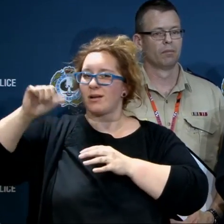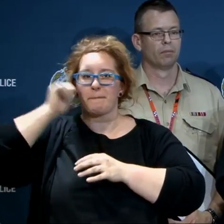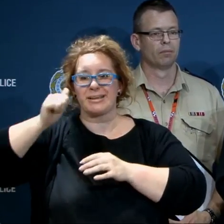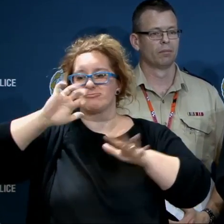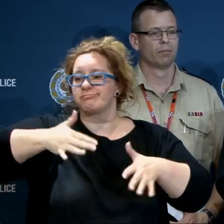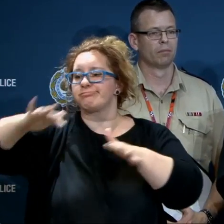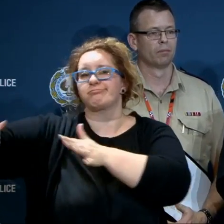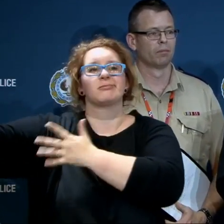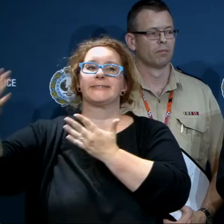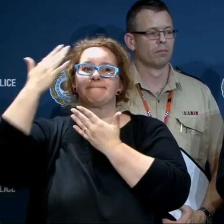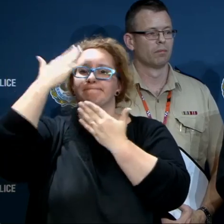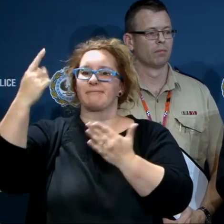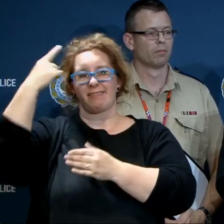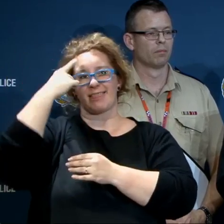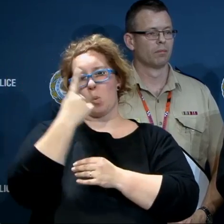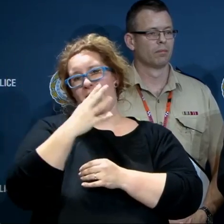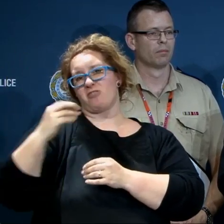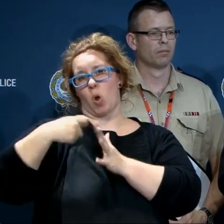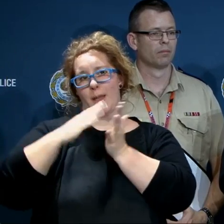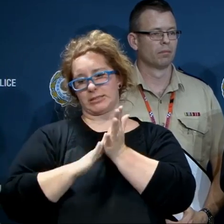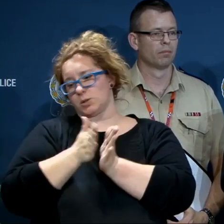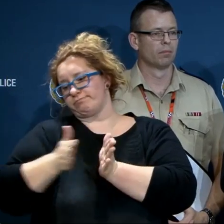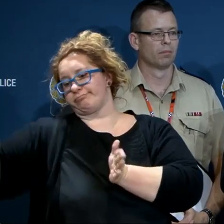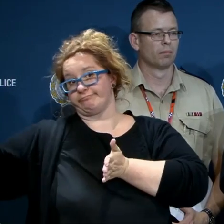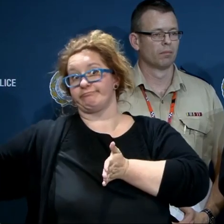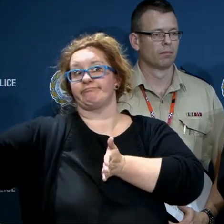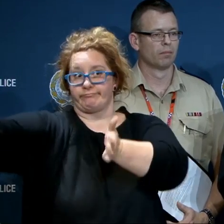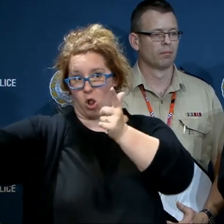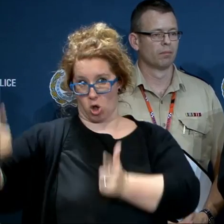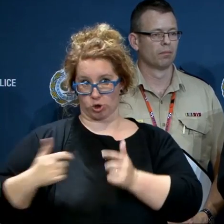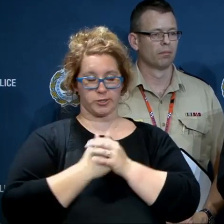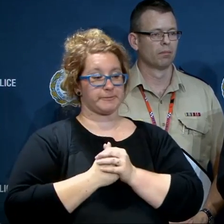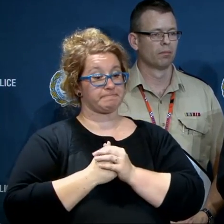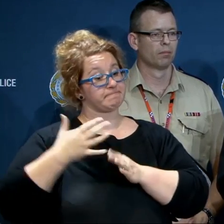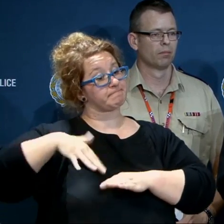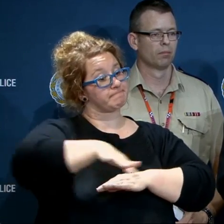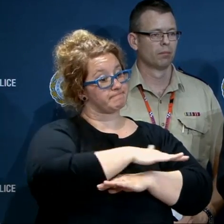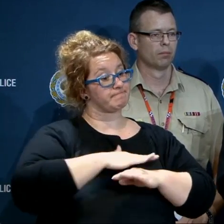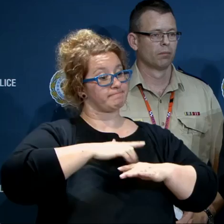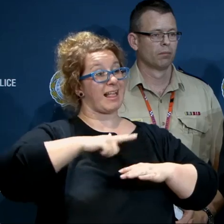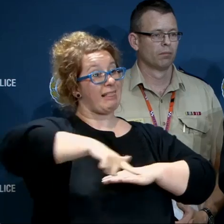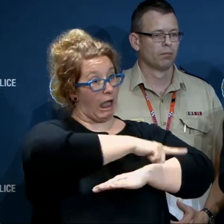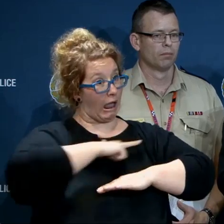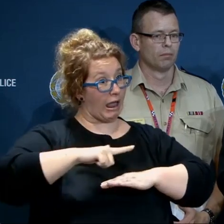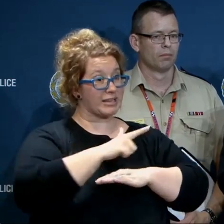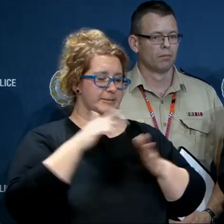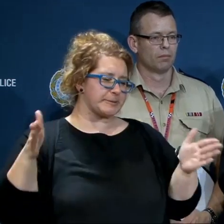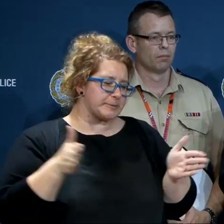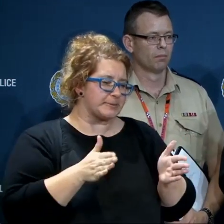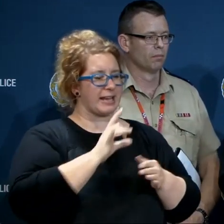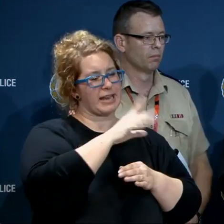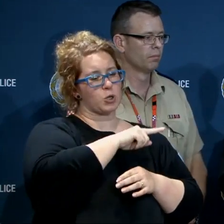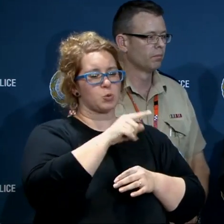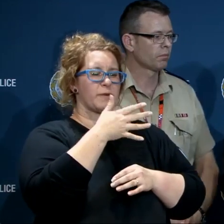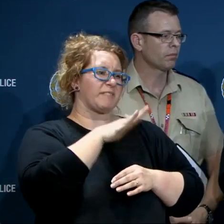kilometres or so. As we get into land it will be closer to the low itself. So maybe talking of the order of say 10 to 50